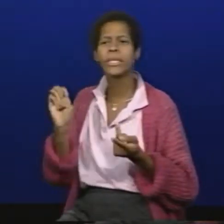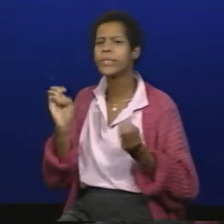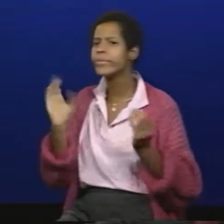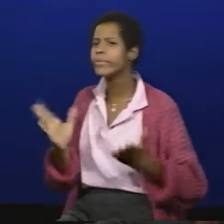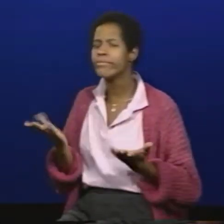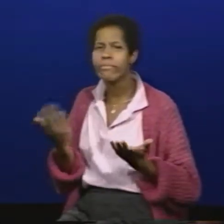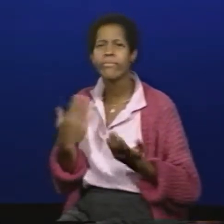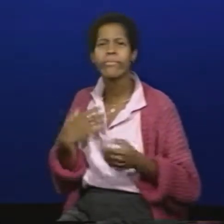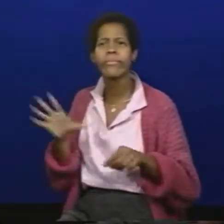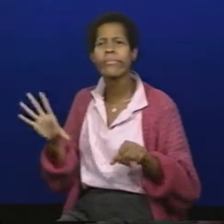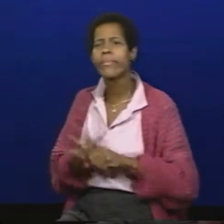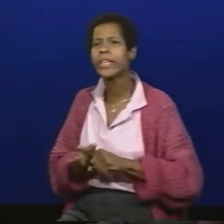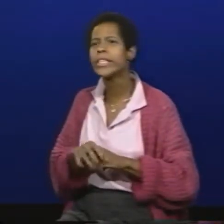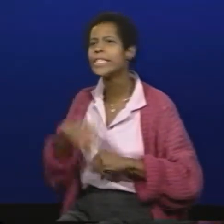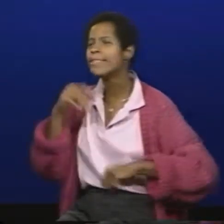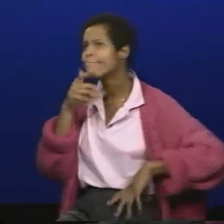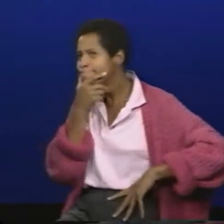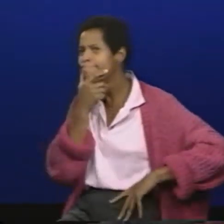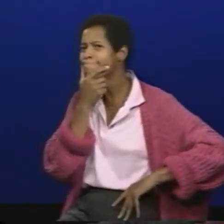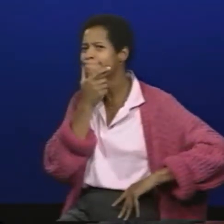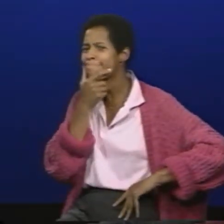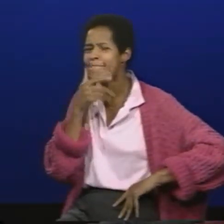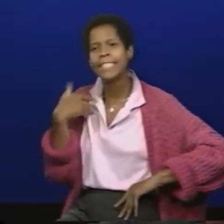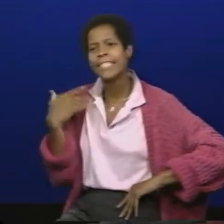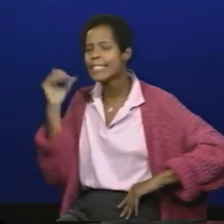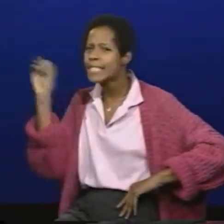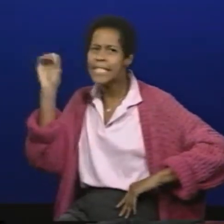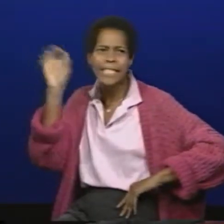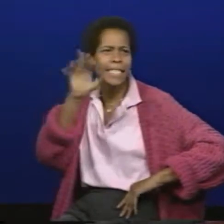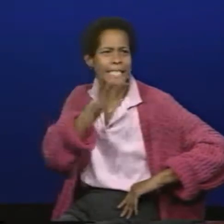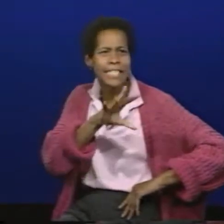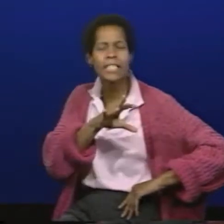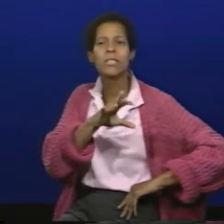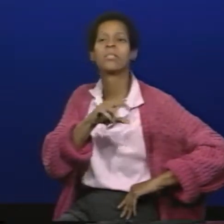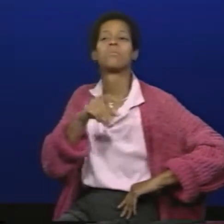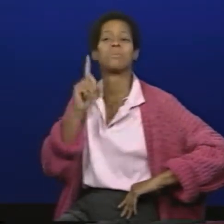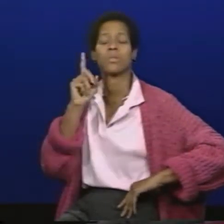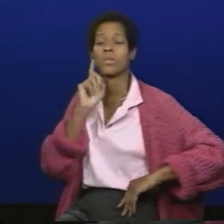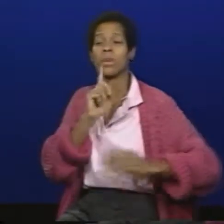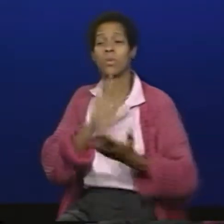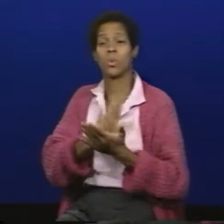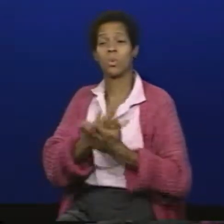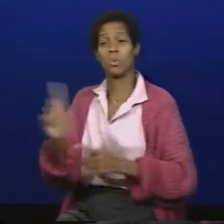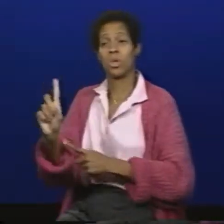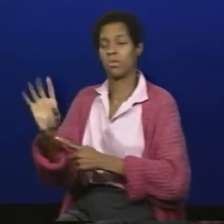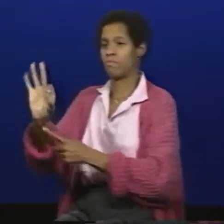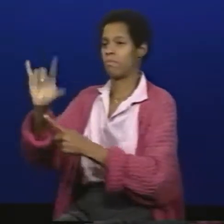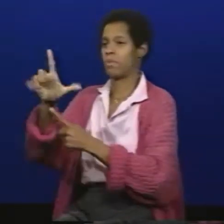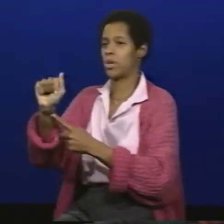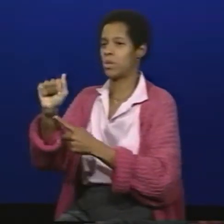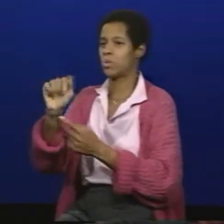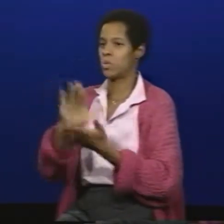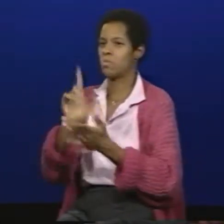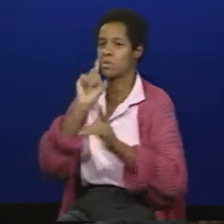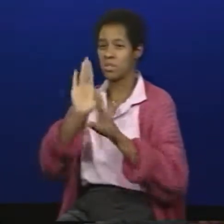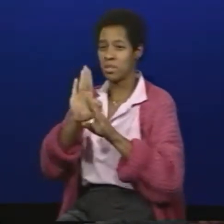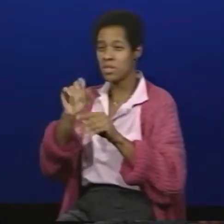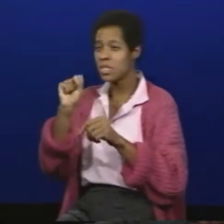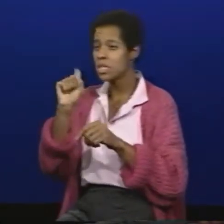over the place but there were no jobs for PE teachers anywhere well in spite of that I decided to continue sending my